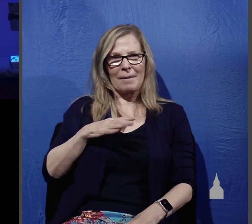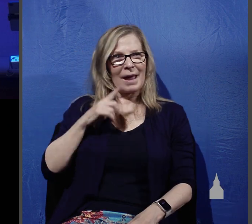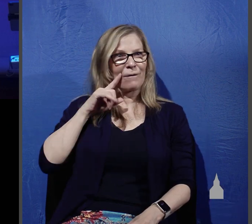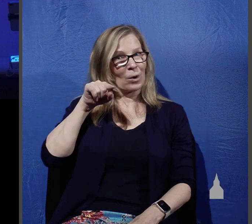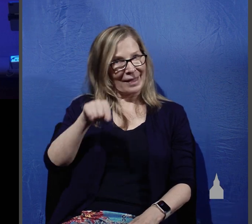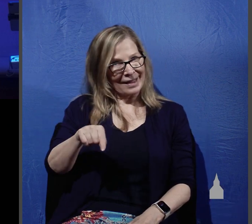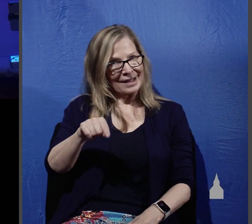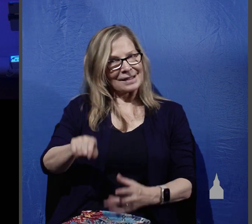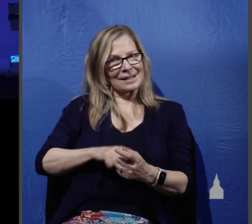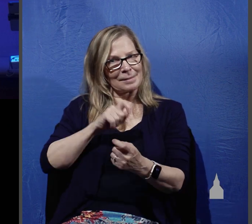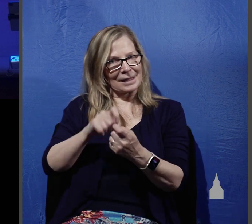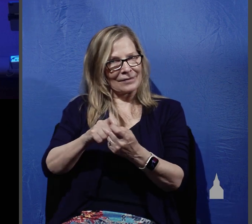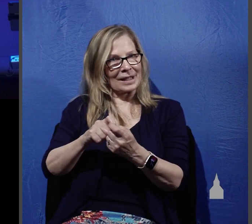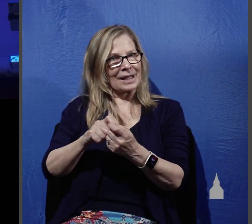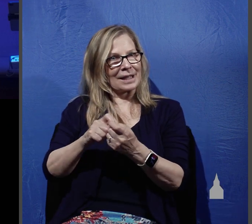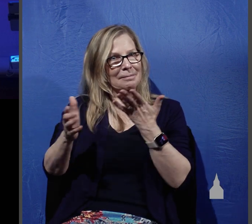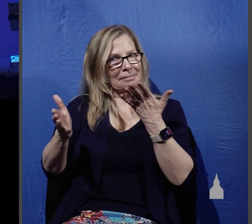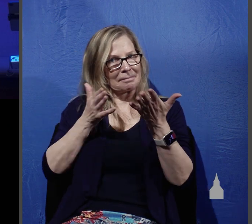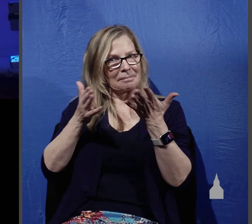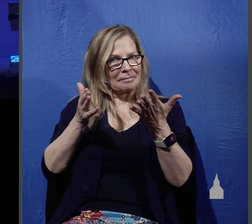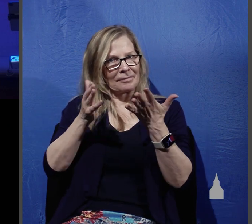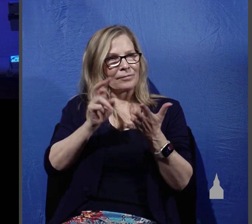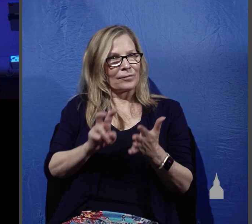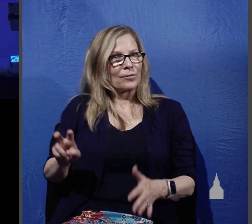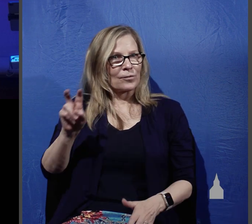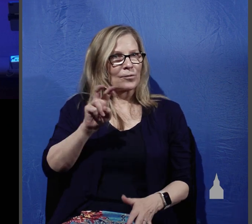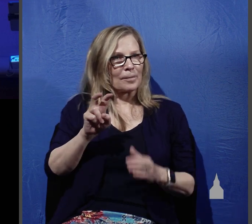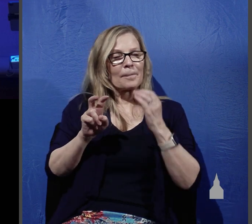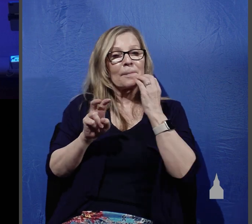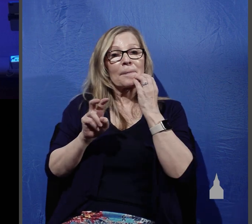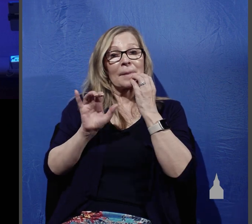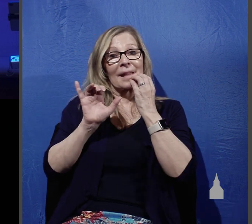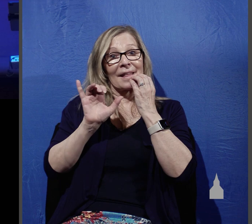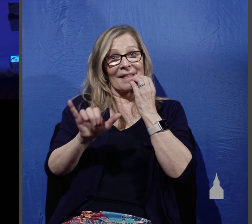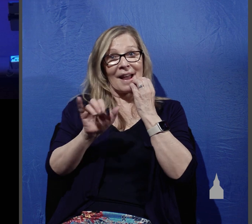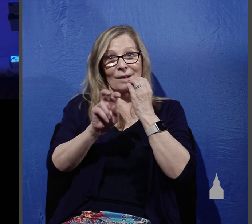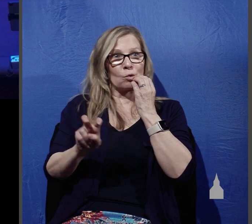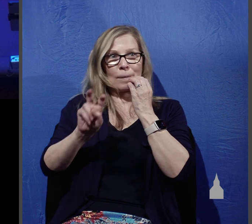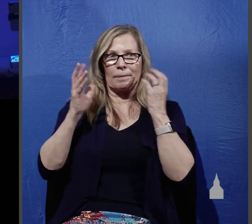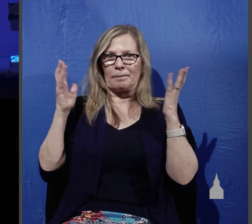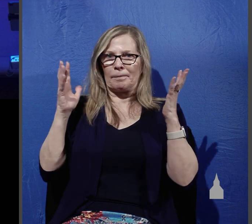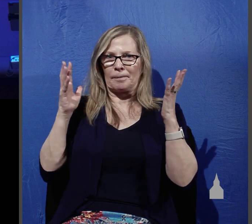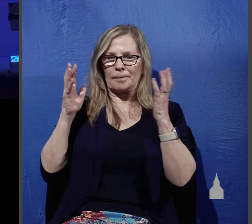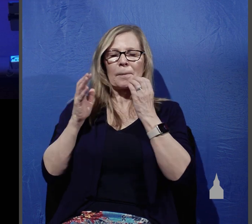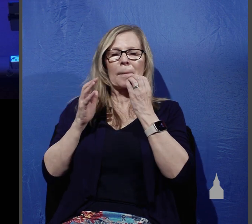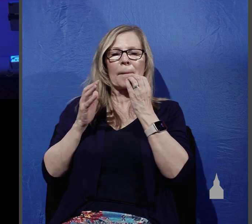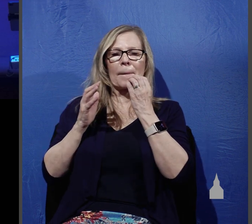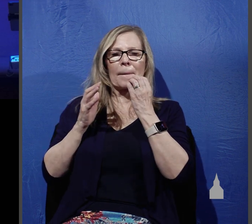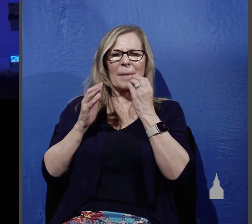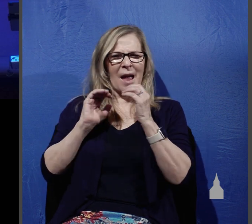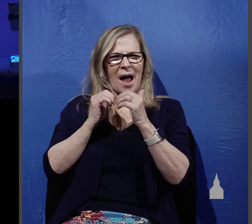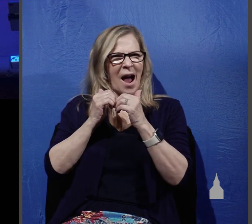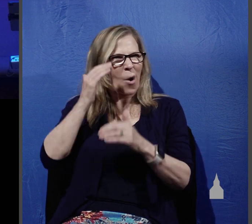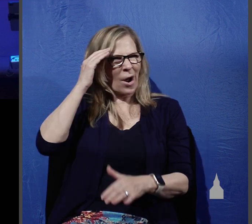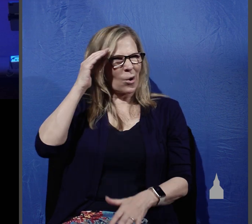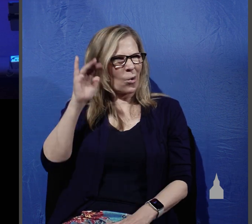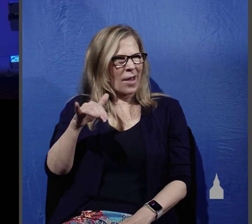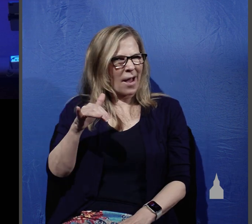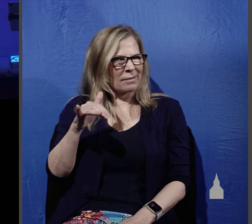ministry trip and that trip alone and the reason we know this the reason I'm saying this this